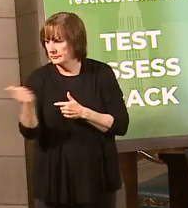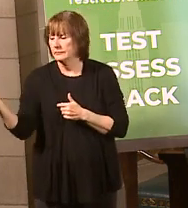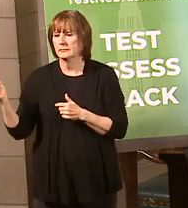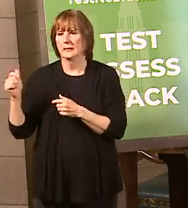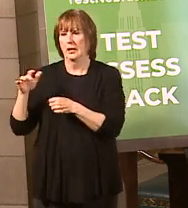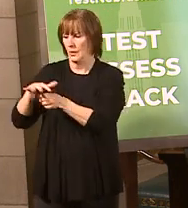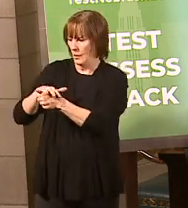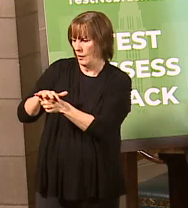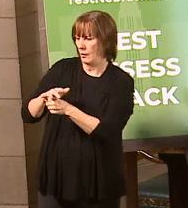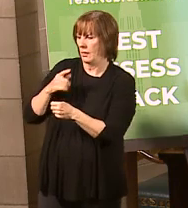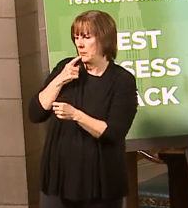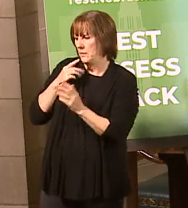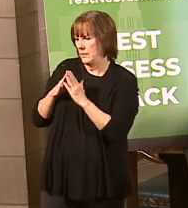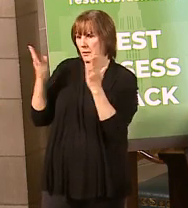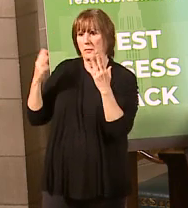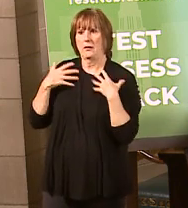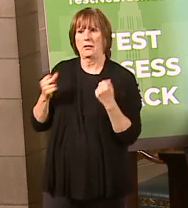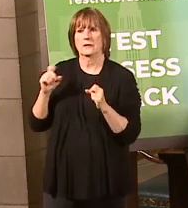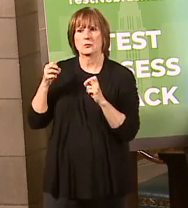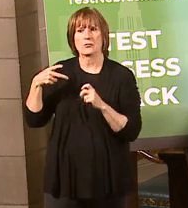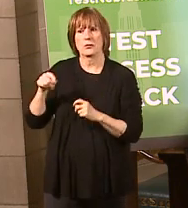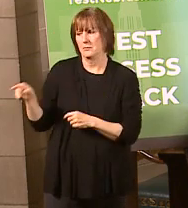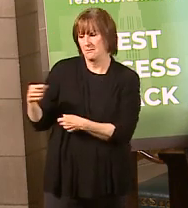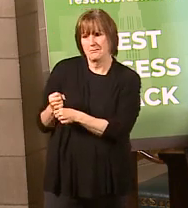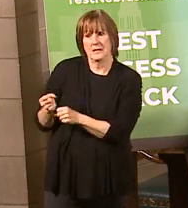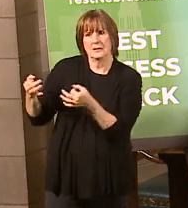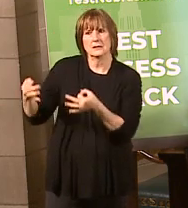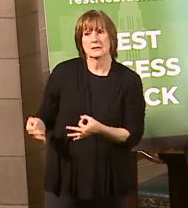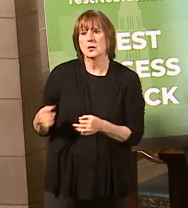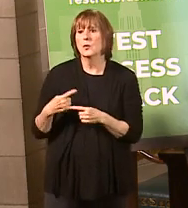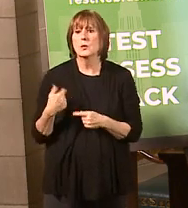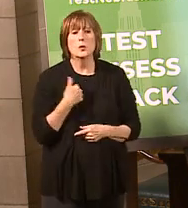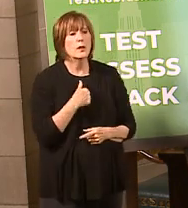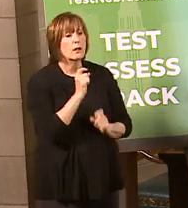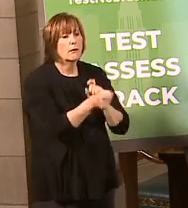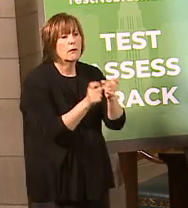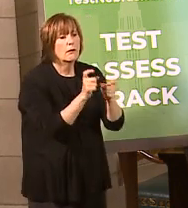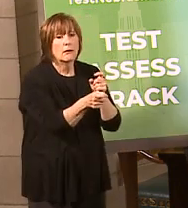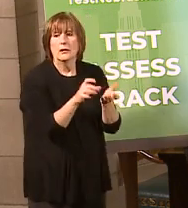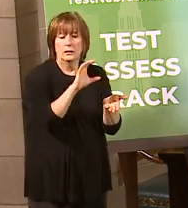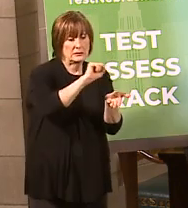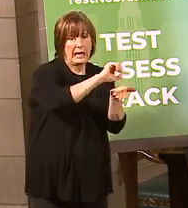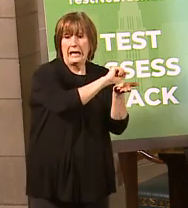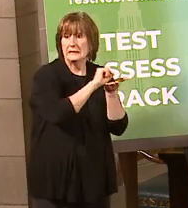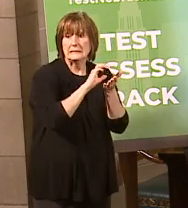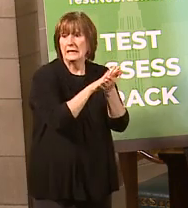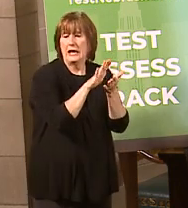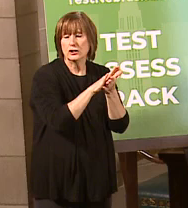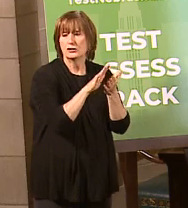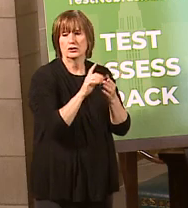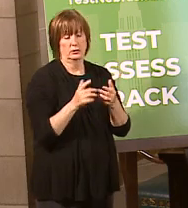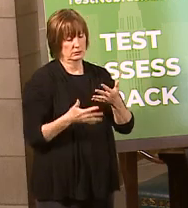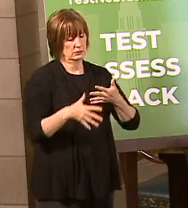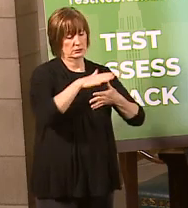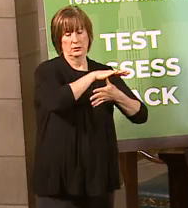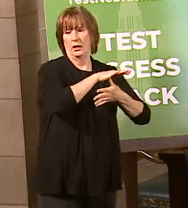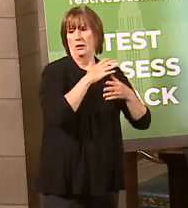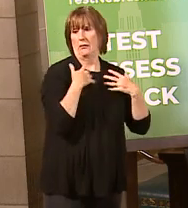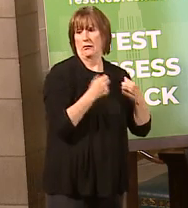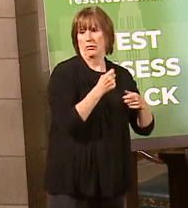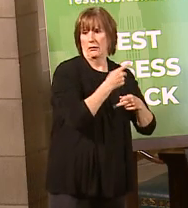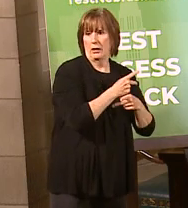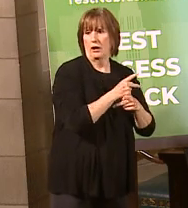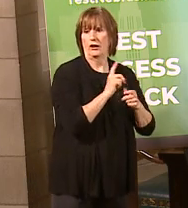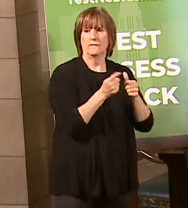department to make that determination. But when we distribute out that hand sanitizer, its priority is to go to health care workers, first